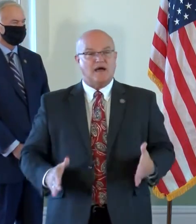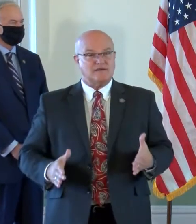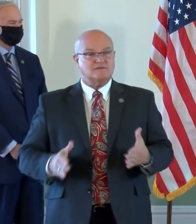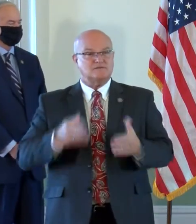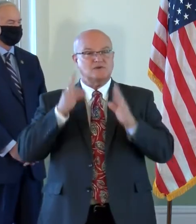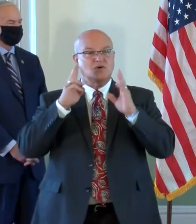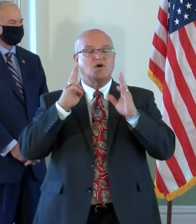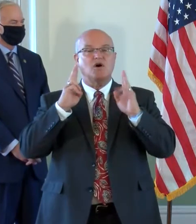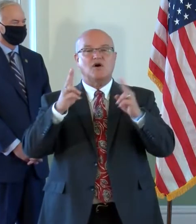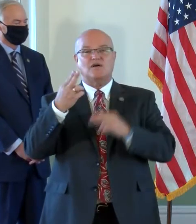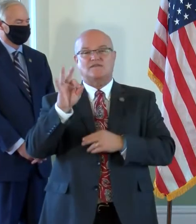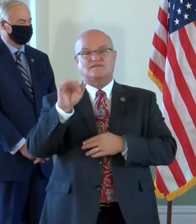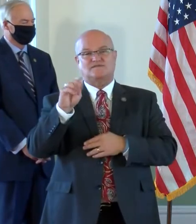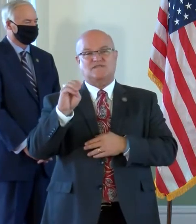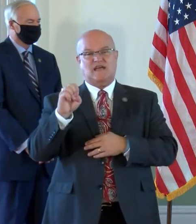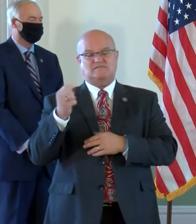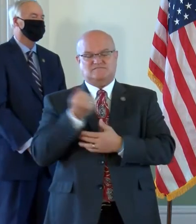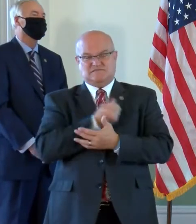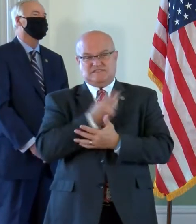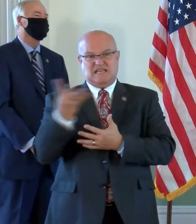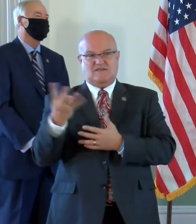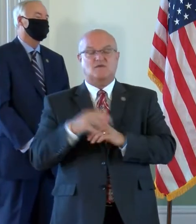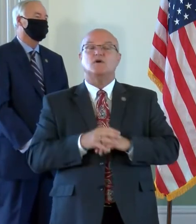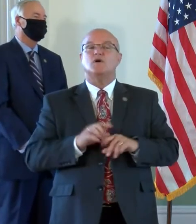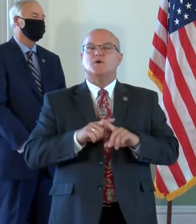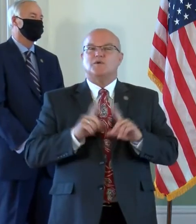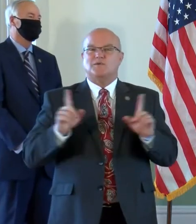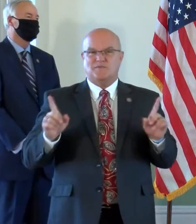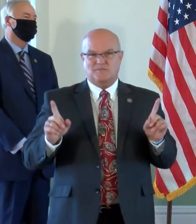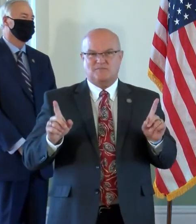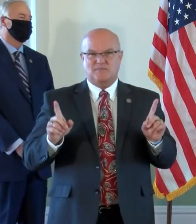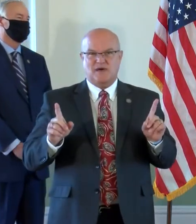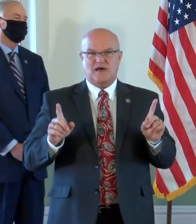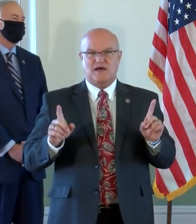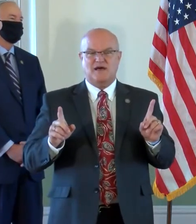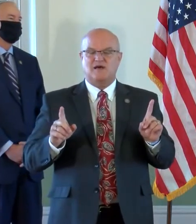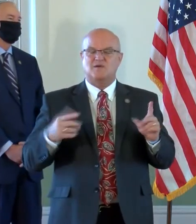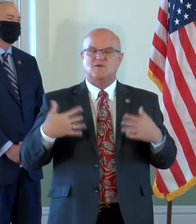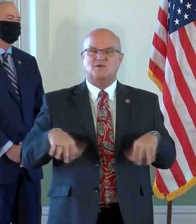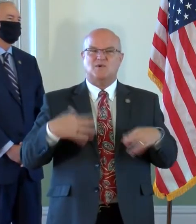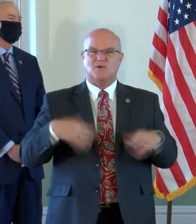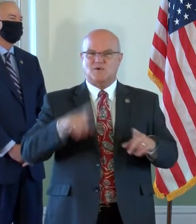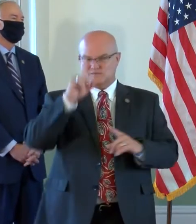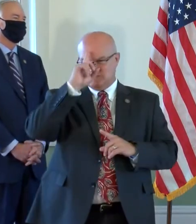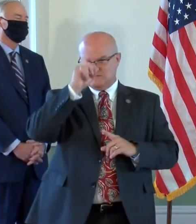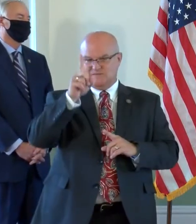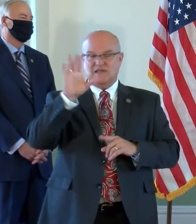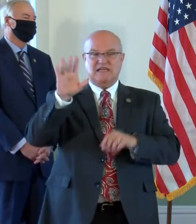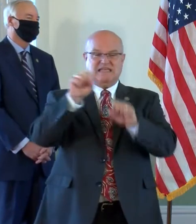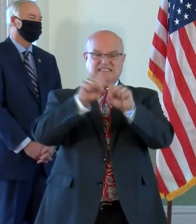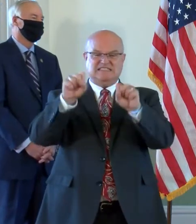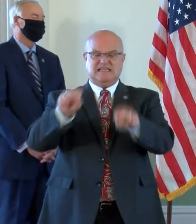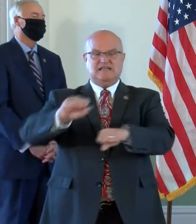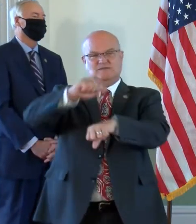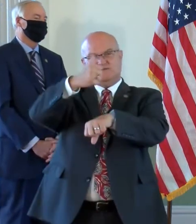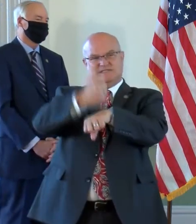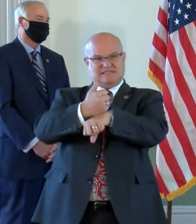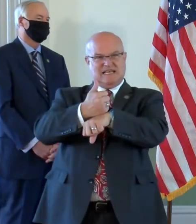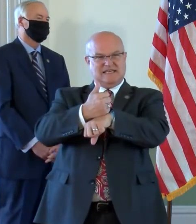a few. But there is no Hall like the noble one in which his statue will stand.